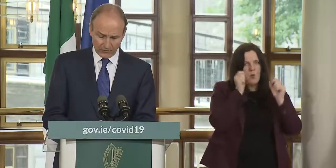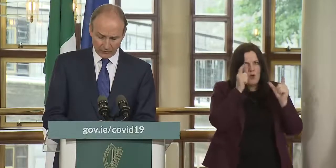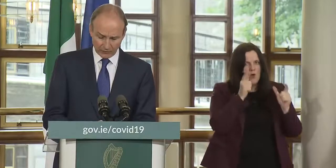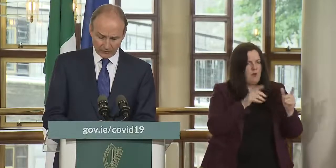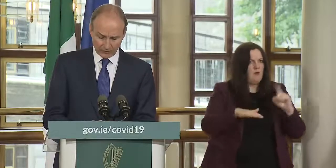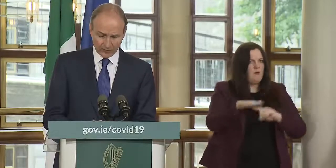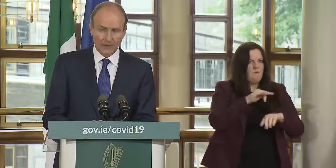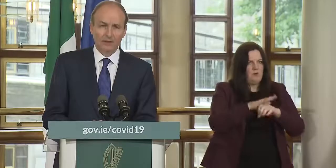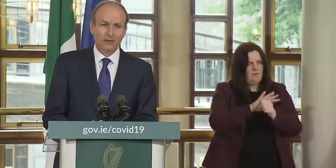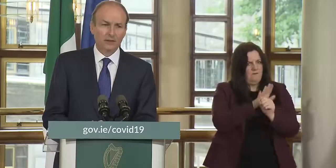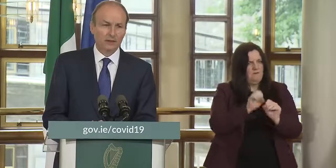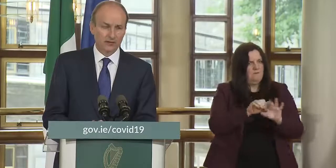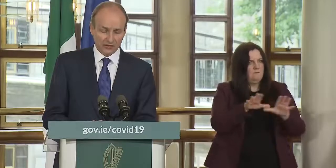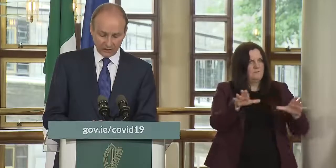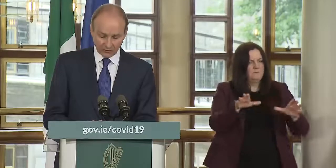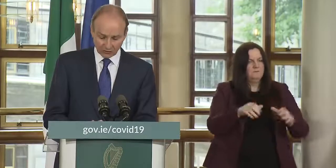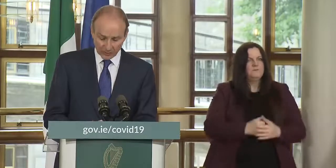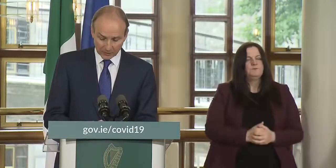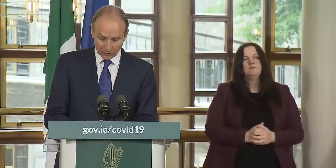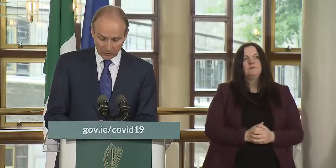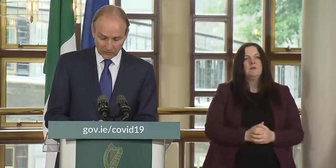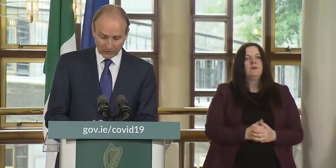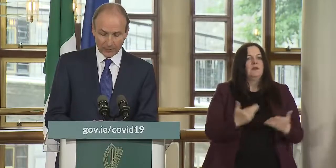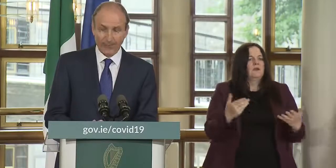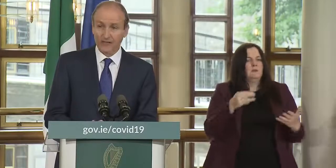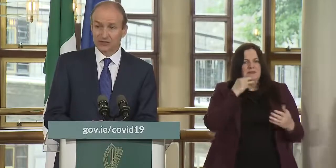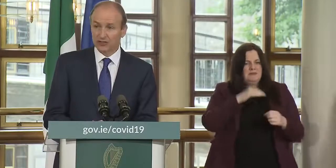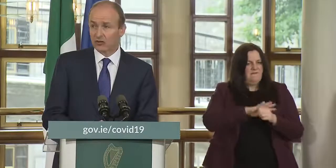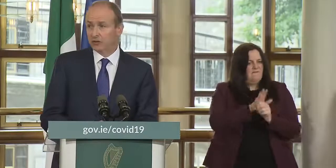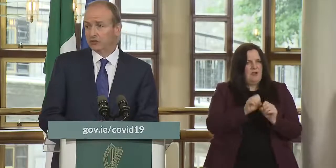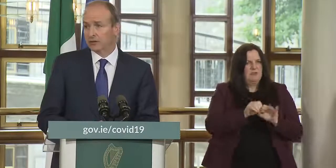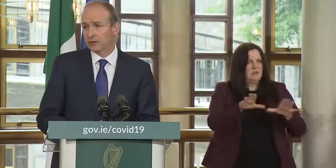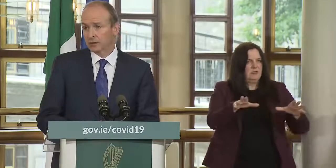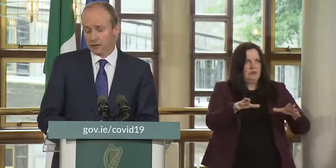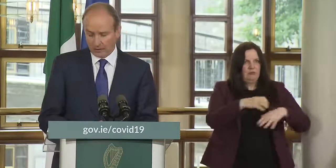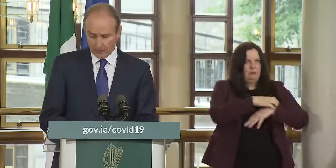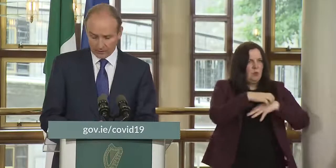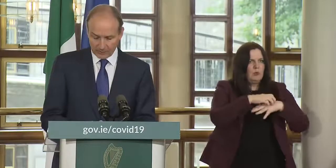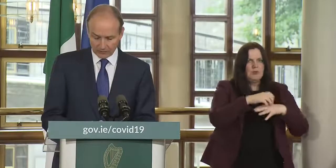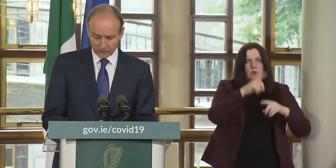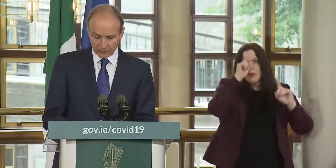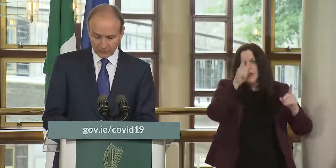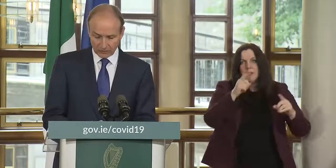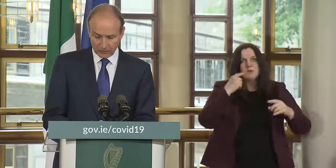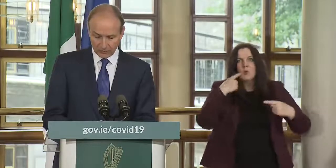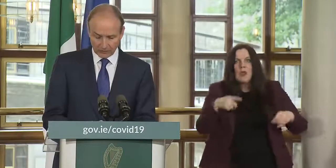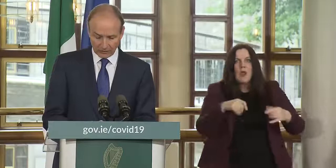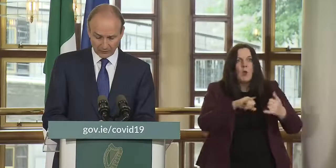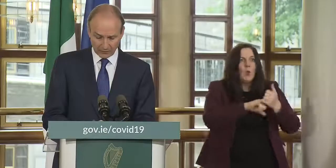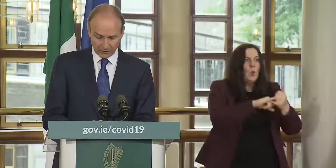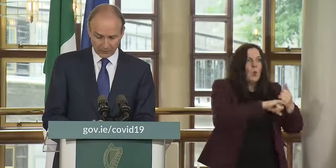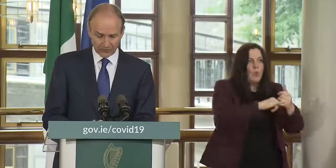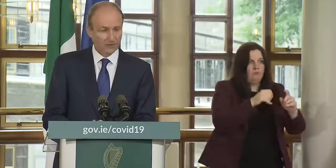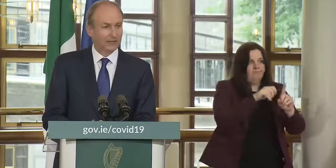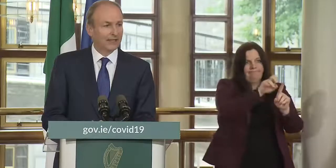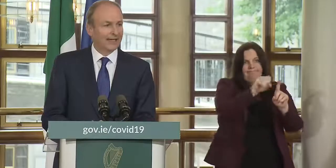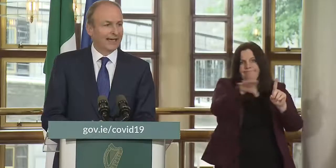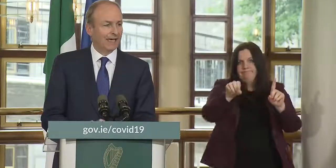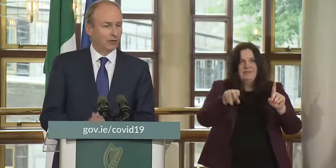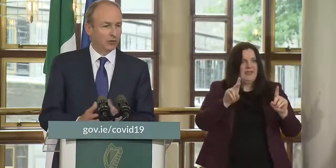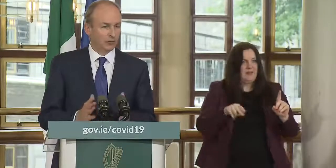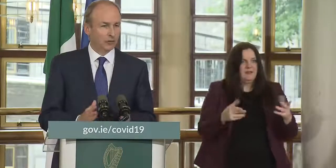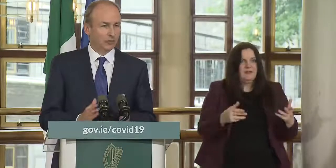virus its indiscriminate cruelty has not changed with the passage of the time of the last few months